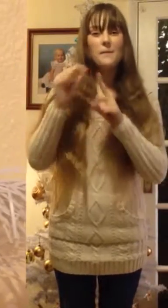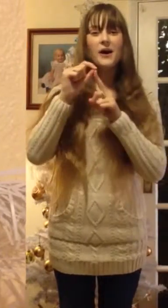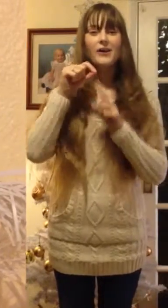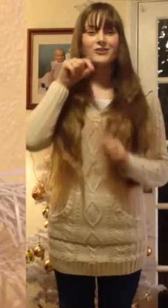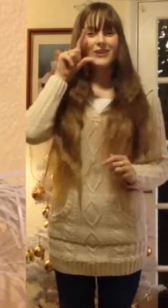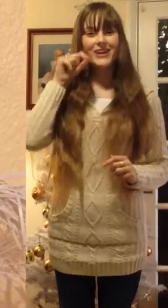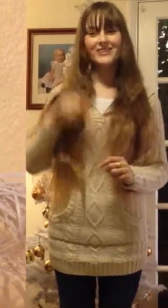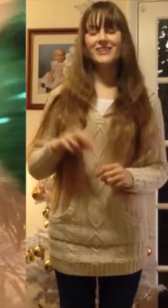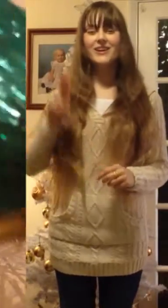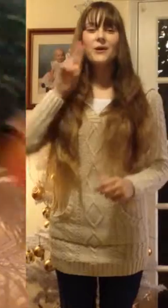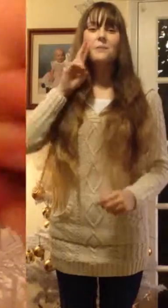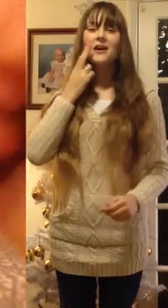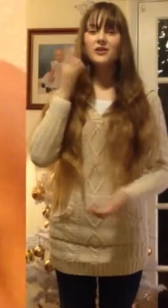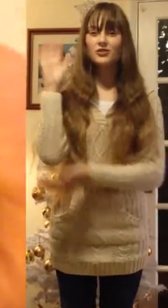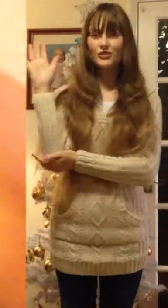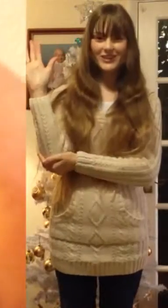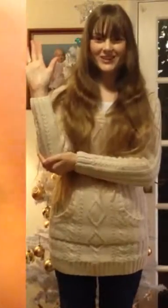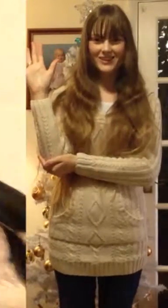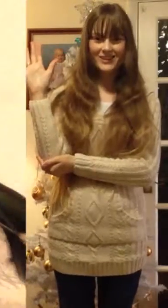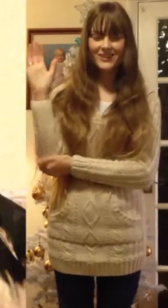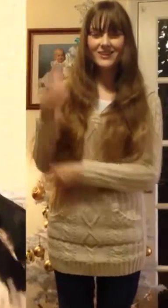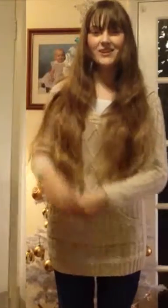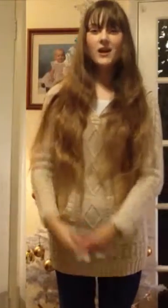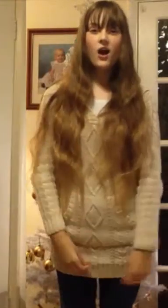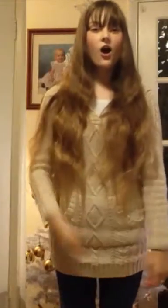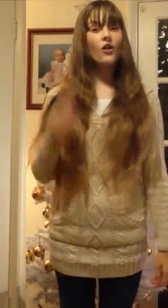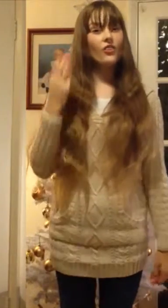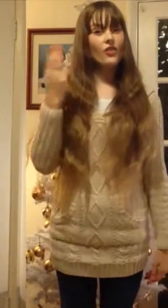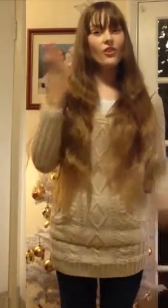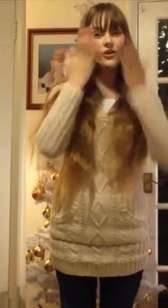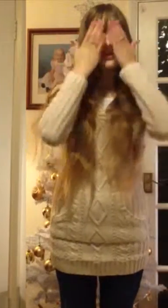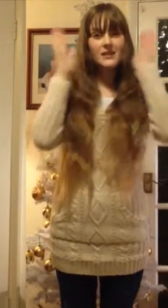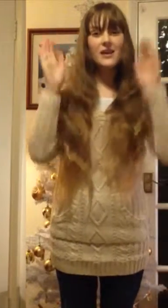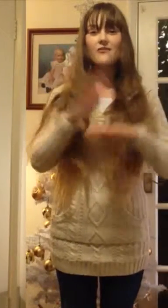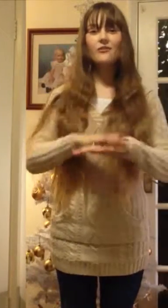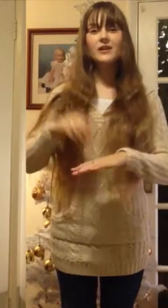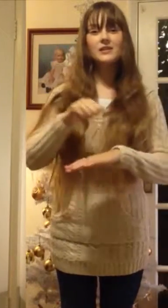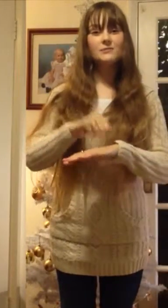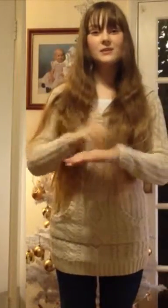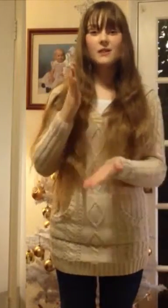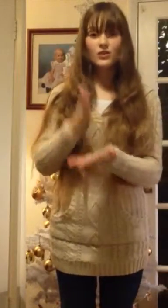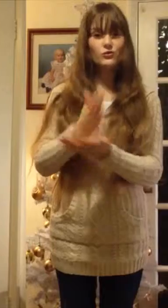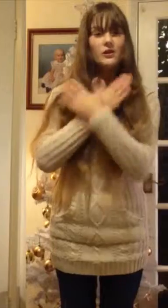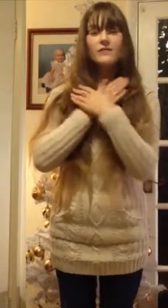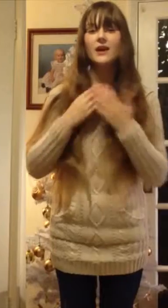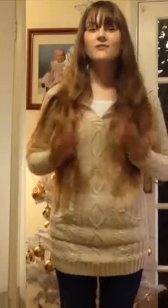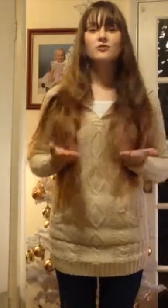partridge in a pear tree. On the third day of Christmas, my true love gave to